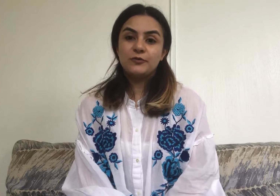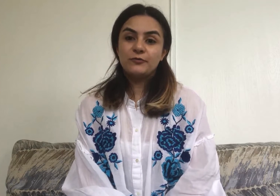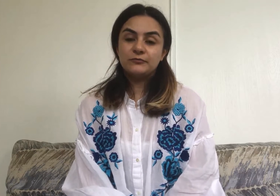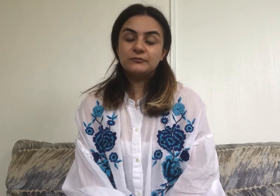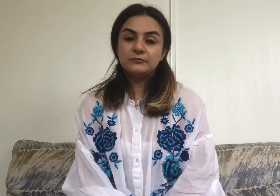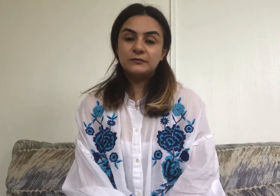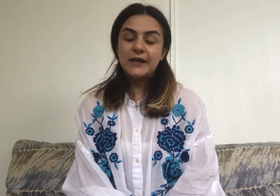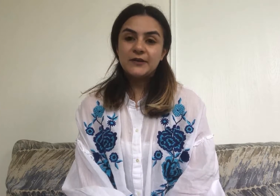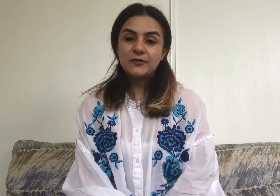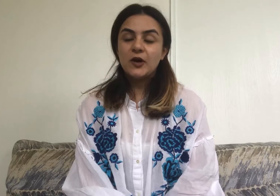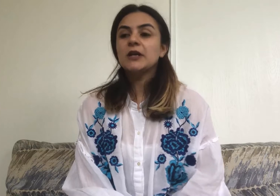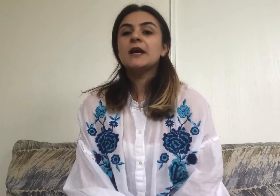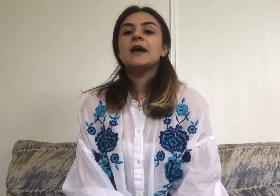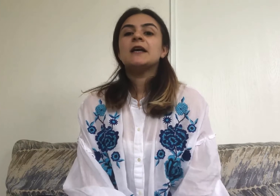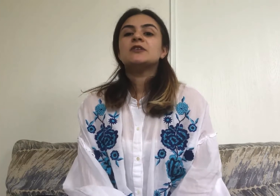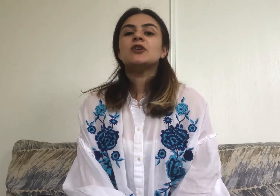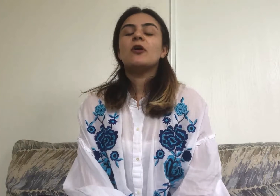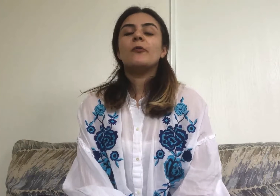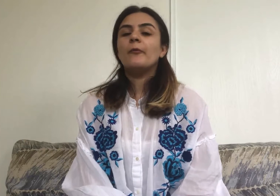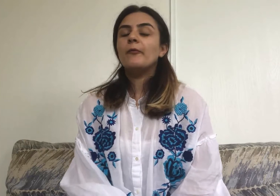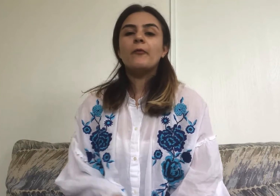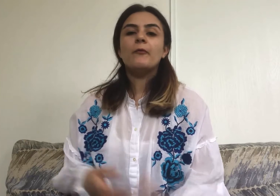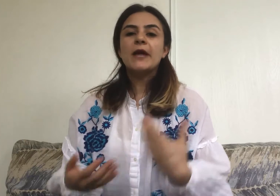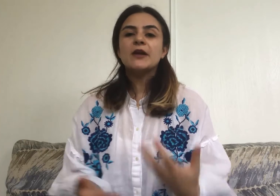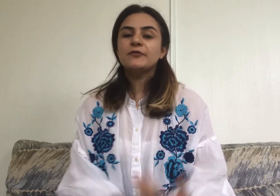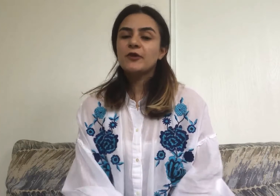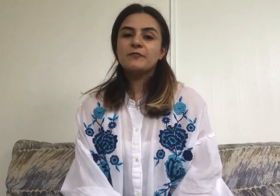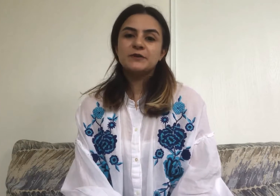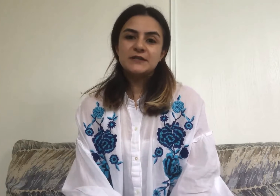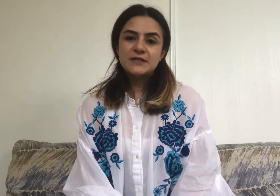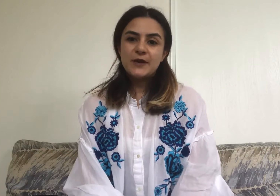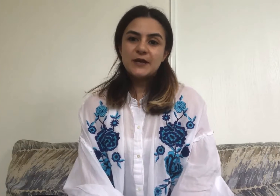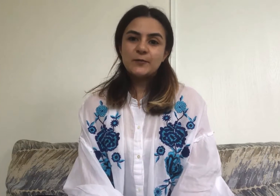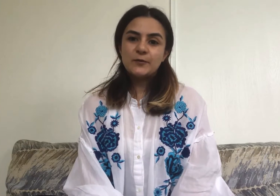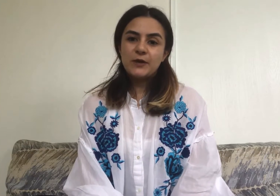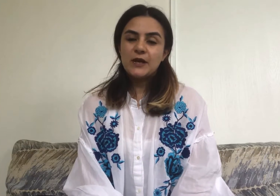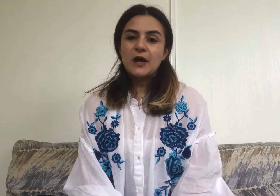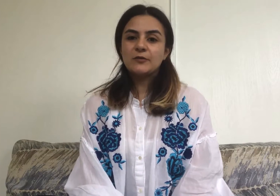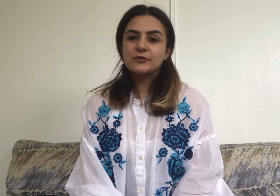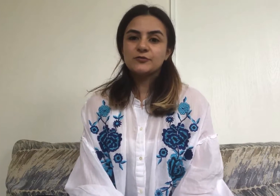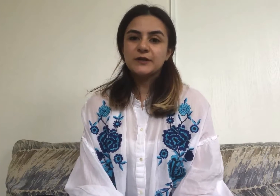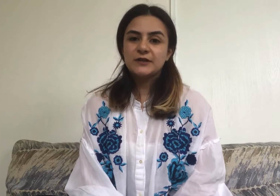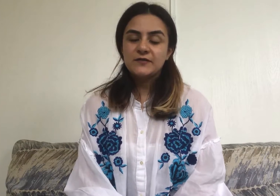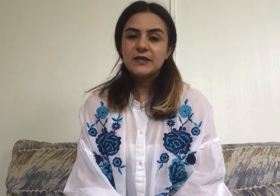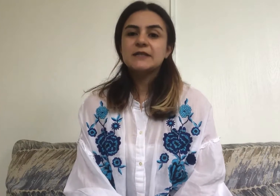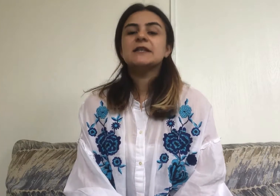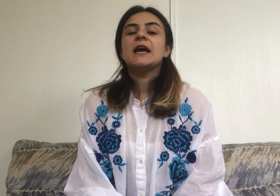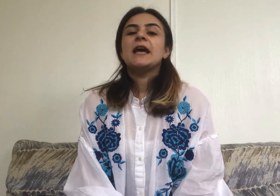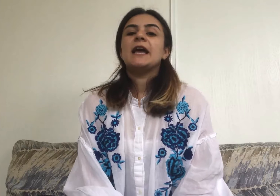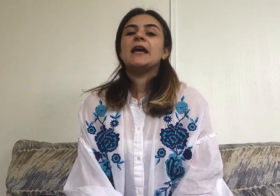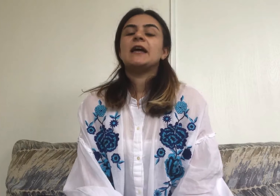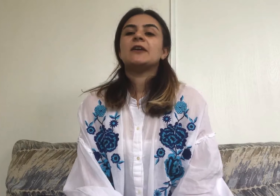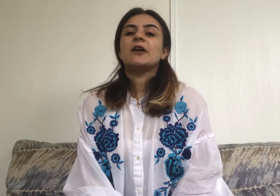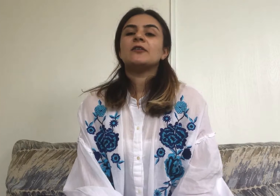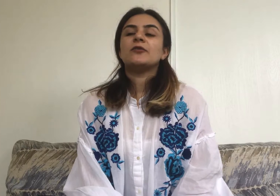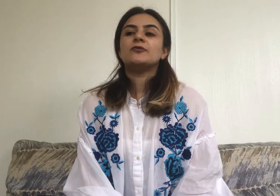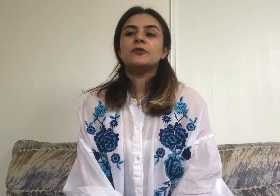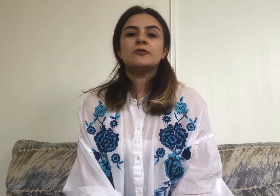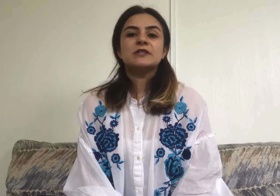you later on. So, many of you have participated with me in our group activities, and during those